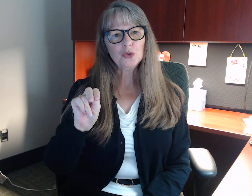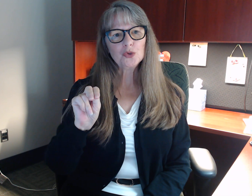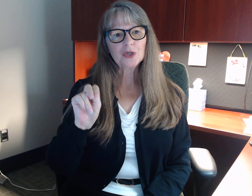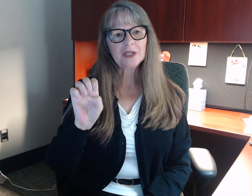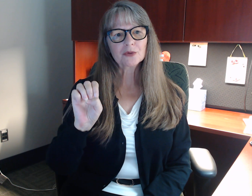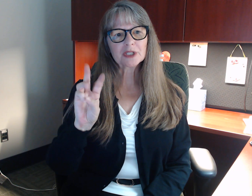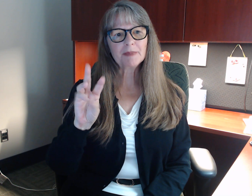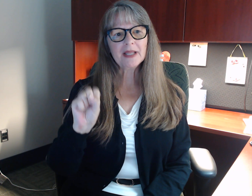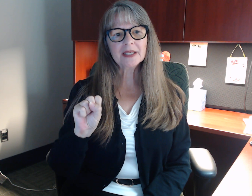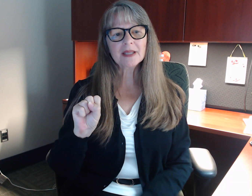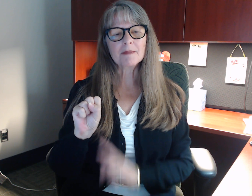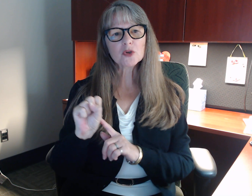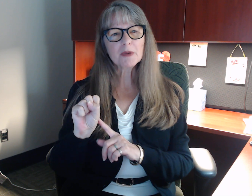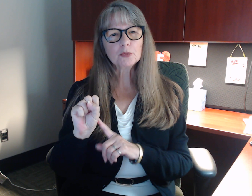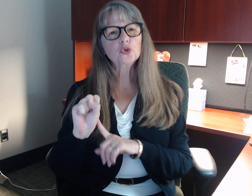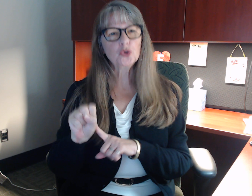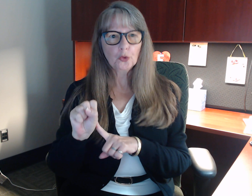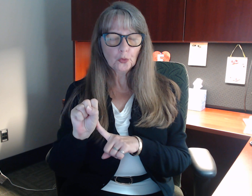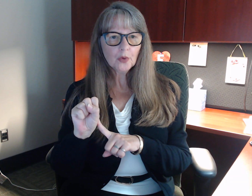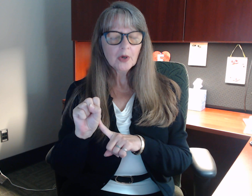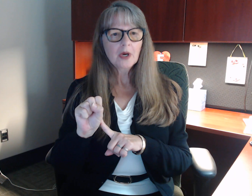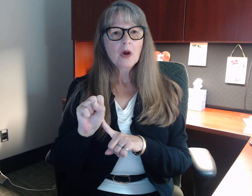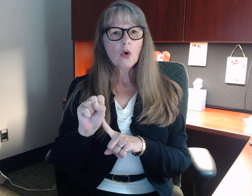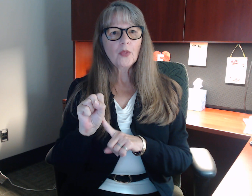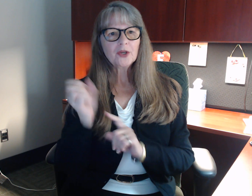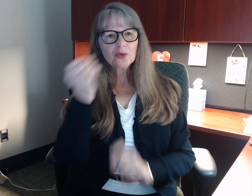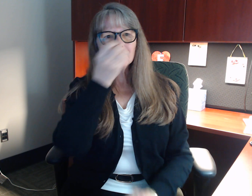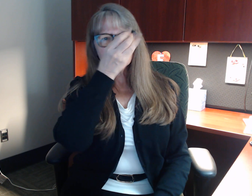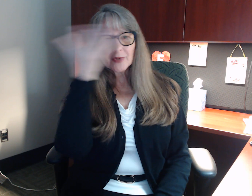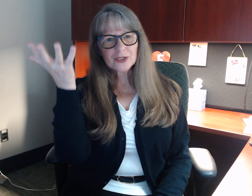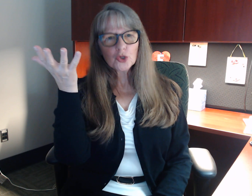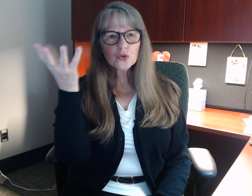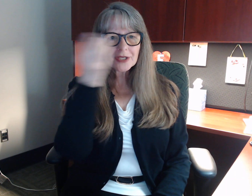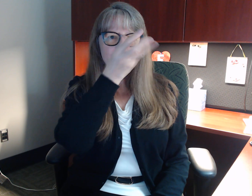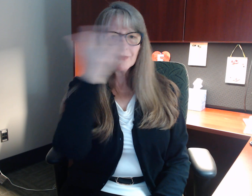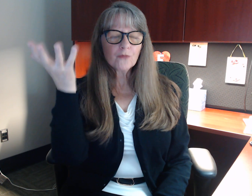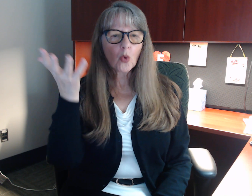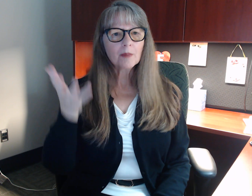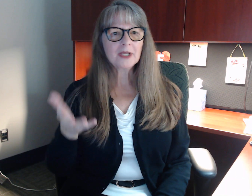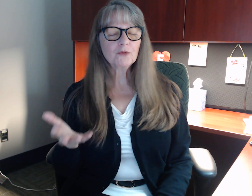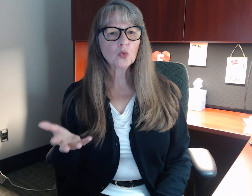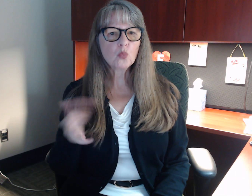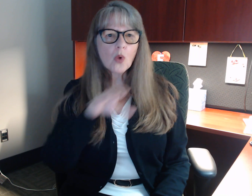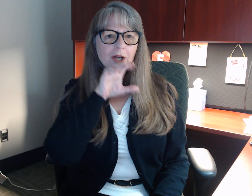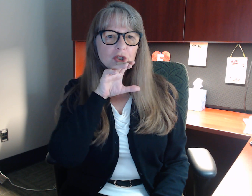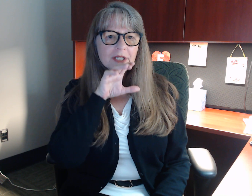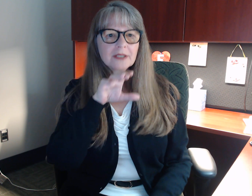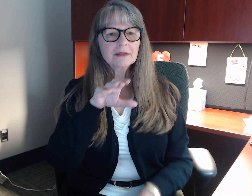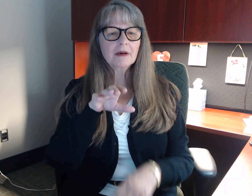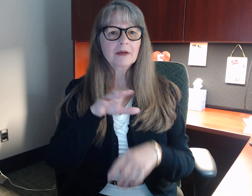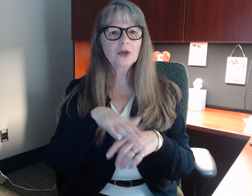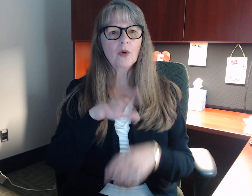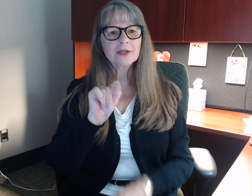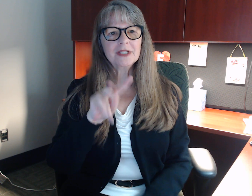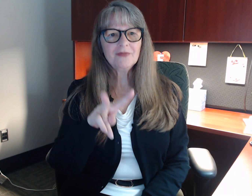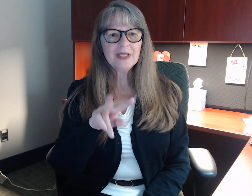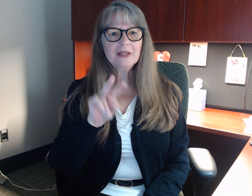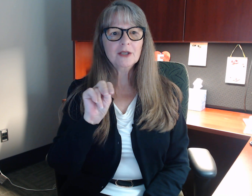you can either spell it and most people do or they can do it as news is to inform but if you're watching it you know on TV the